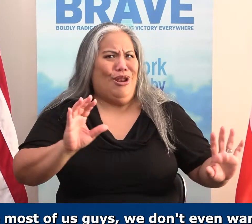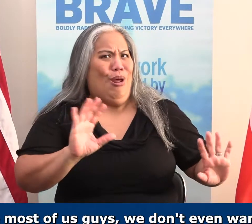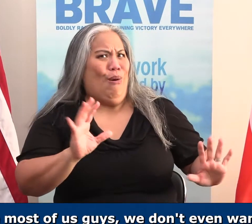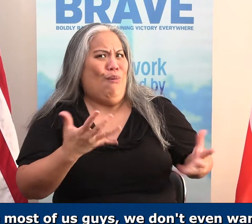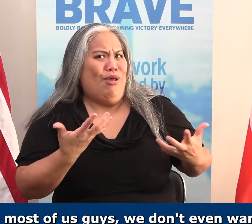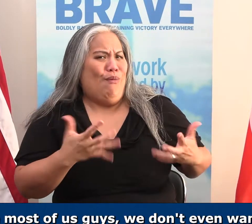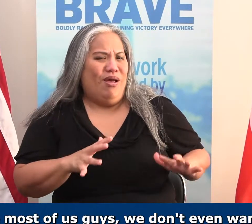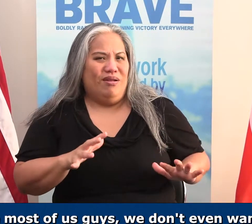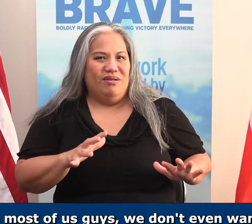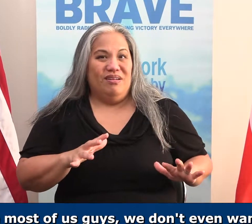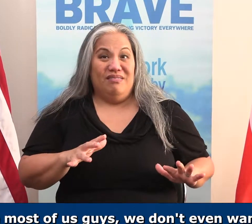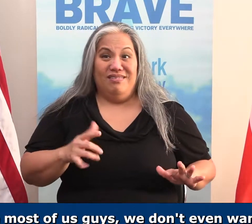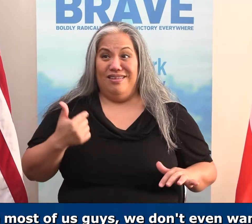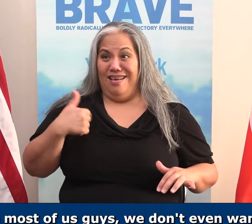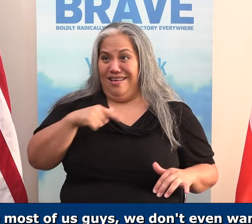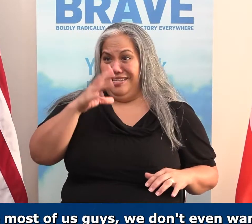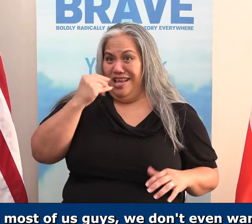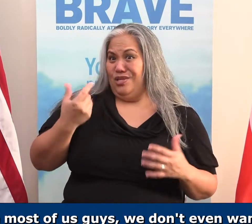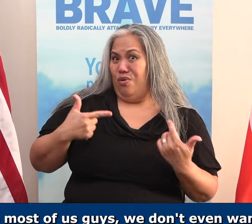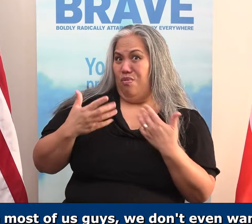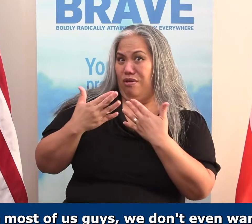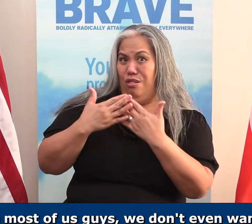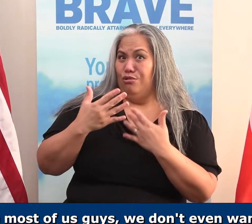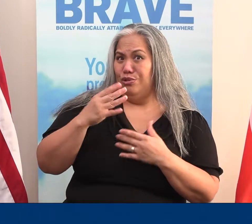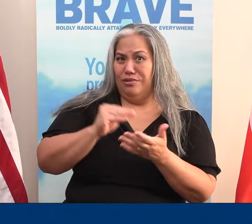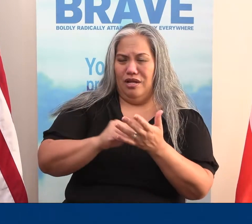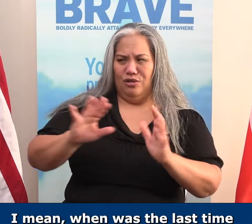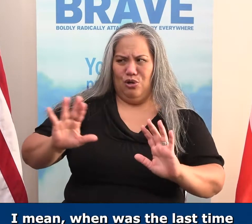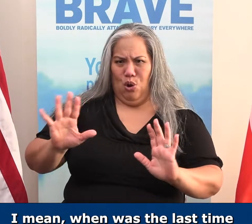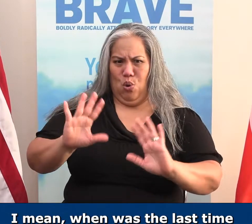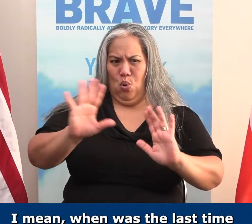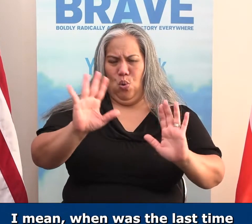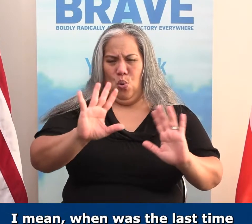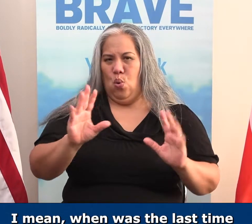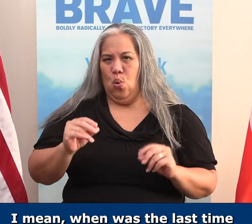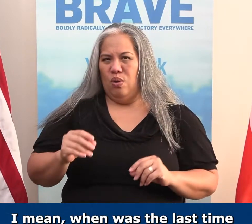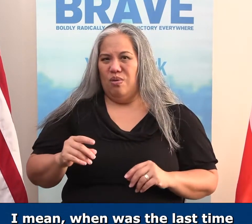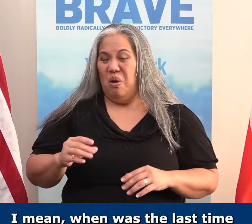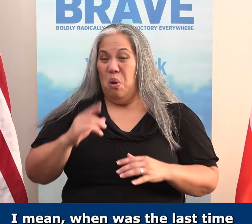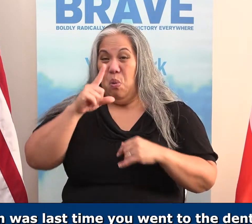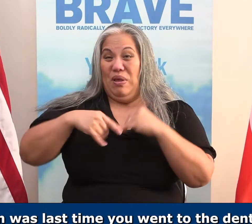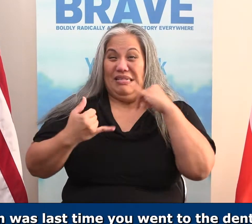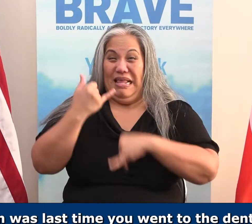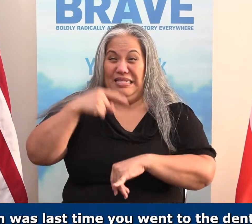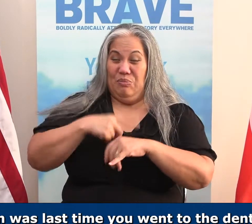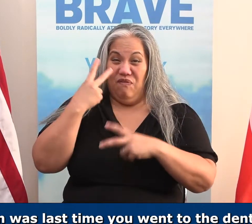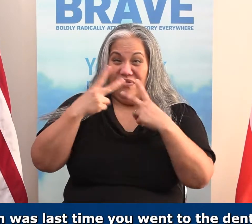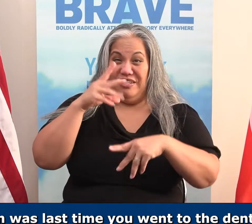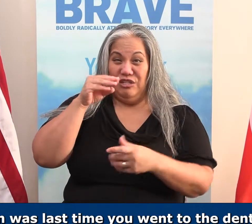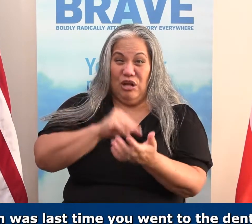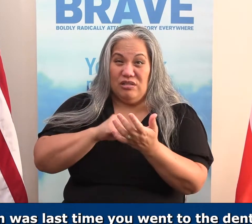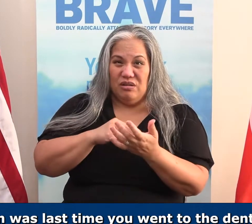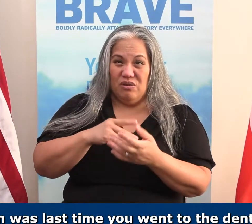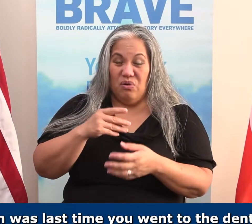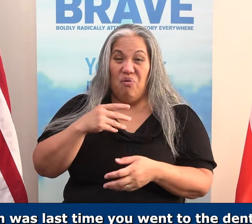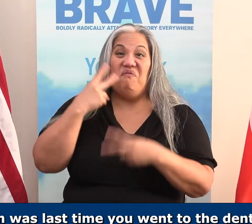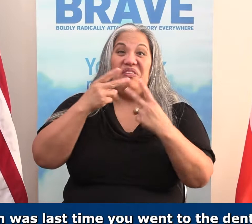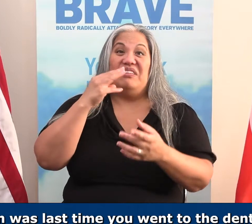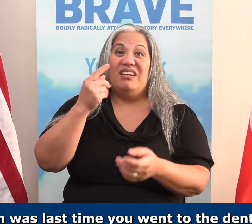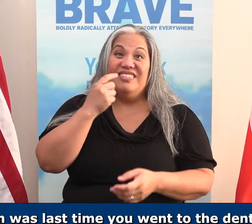guys, we don't even want to come close to a doctor, do we? I mean, when was the last time you went to a doctor? When was the last time you went to the dentist? You know what I'm talking about right